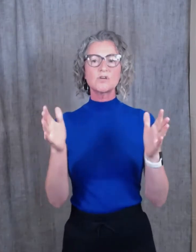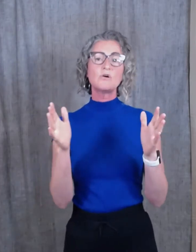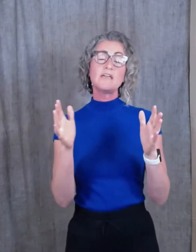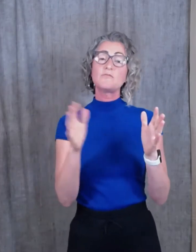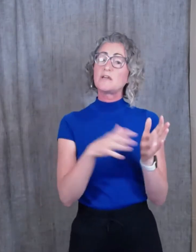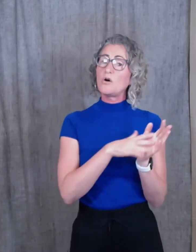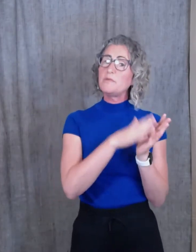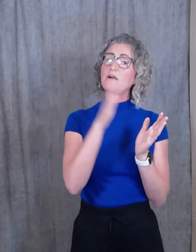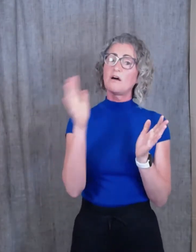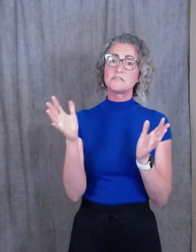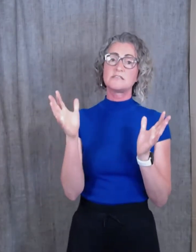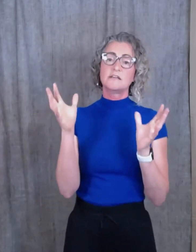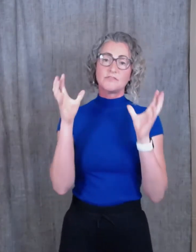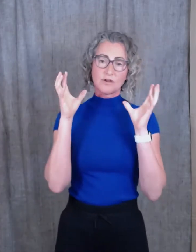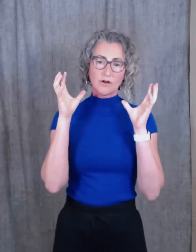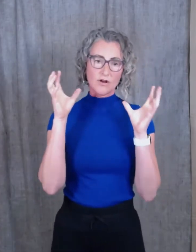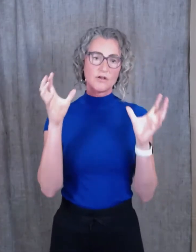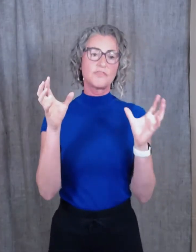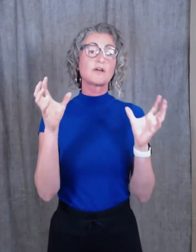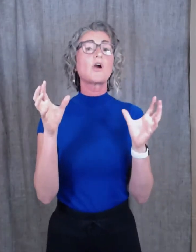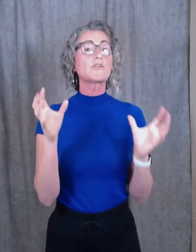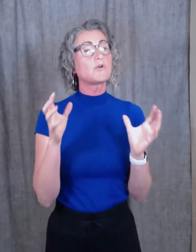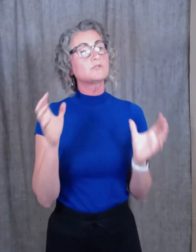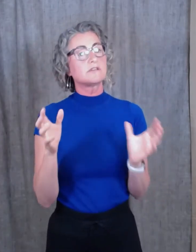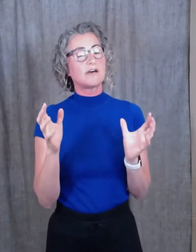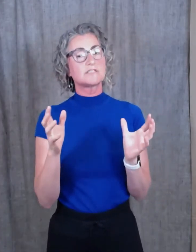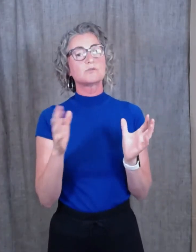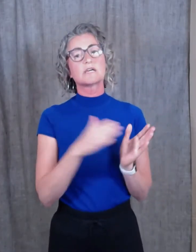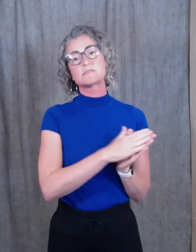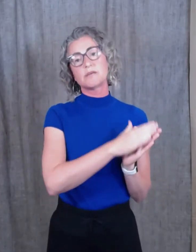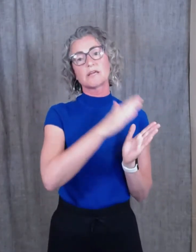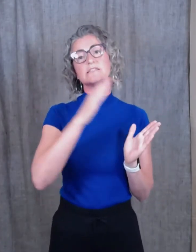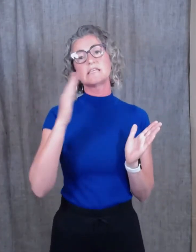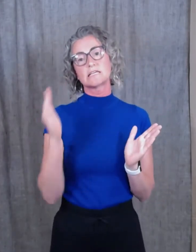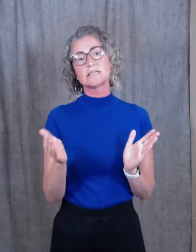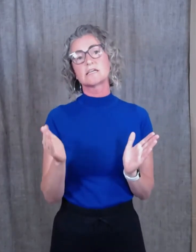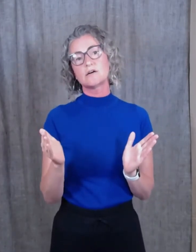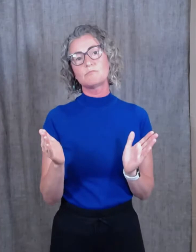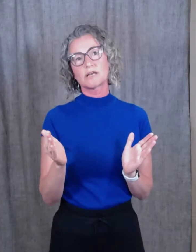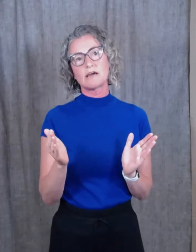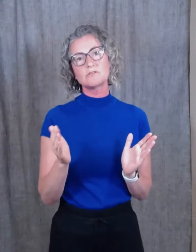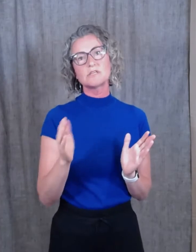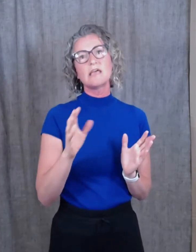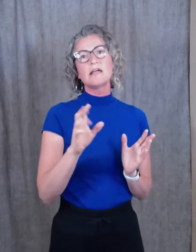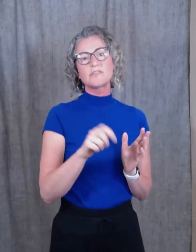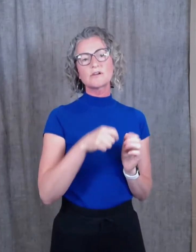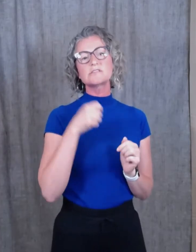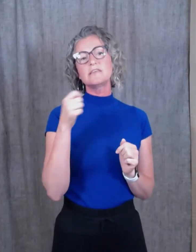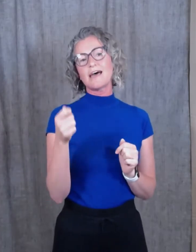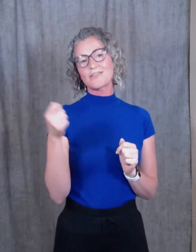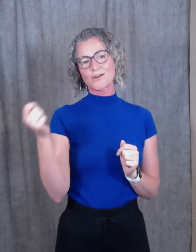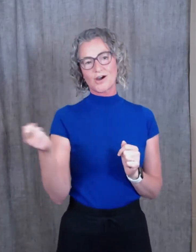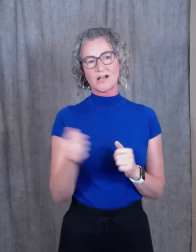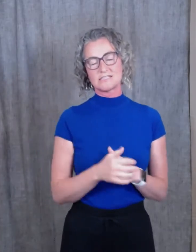if we go beyond, there are those of us who are experiencing clinical burnout, there is another concept